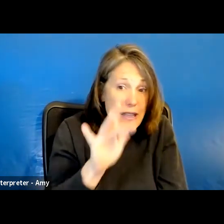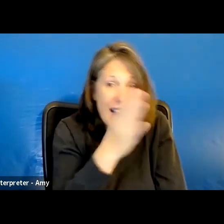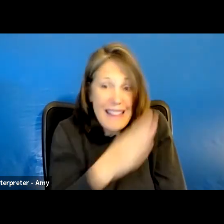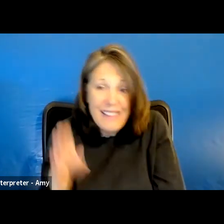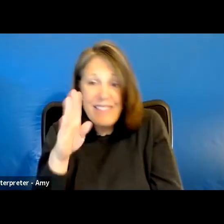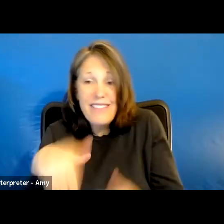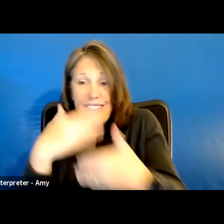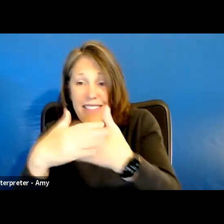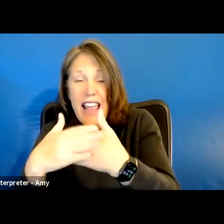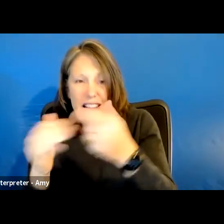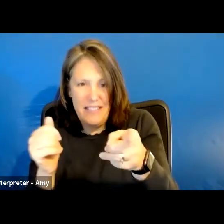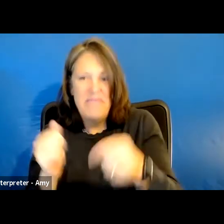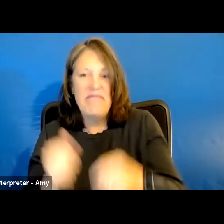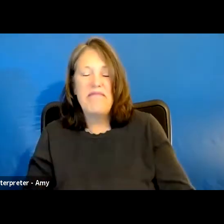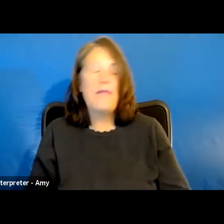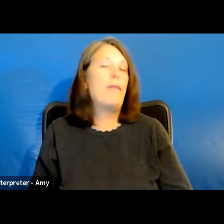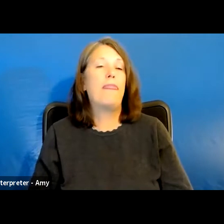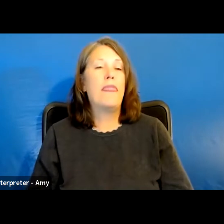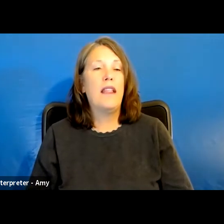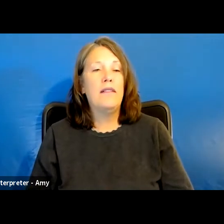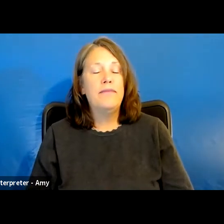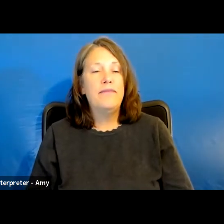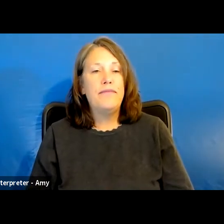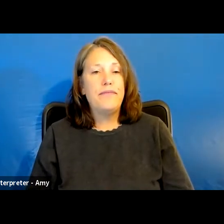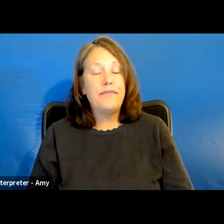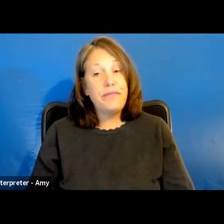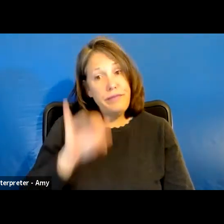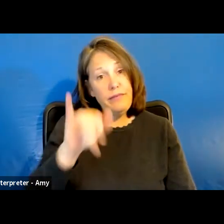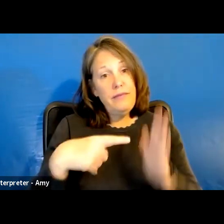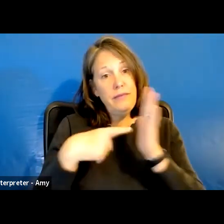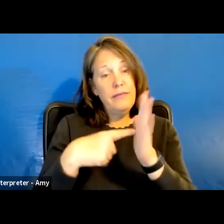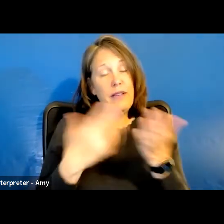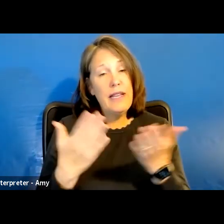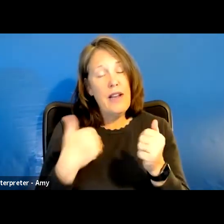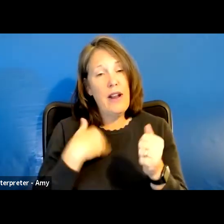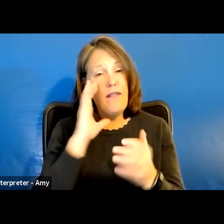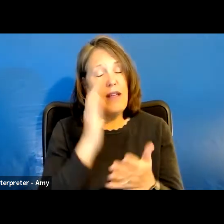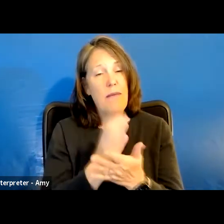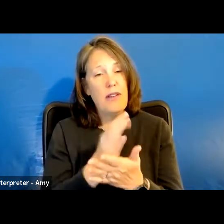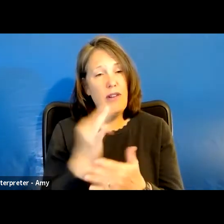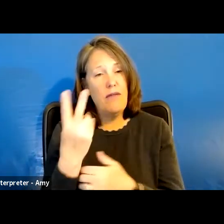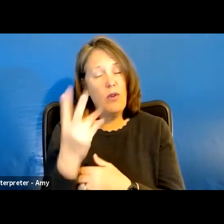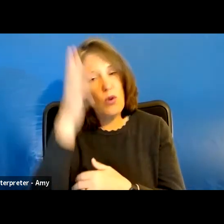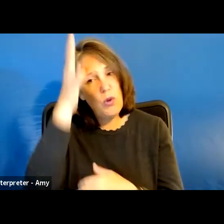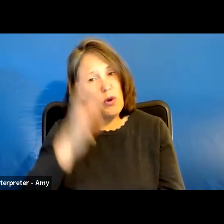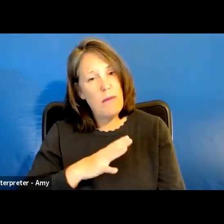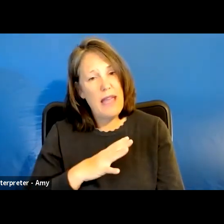training. And then this is an example here. I have a picture of two men,